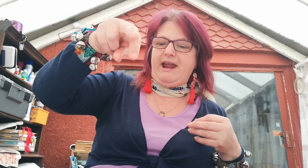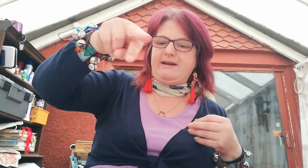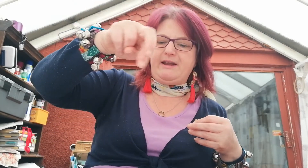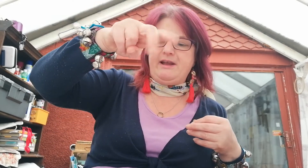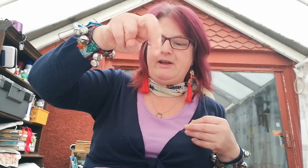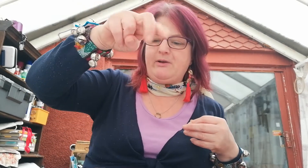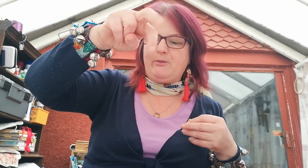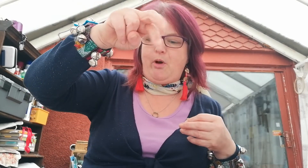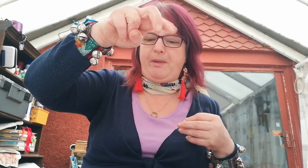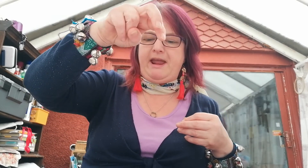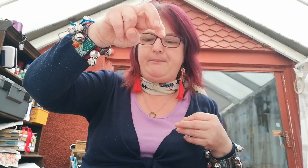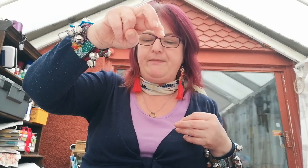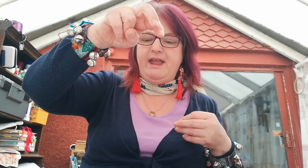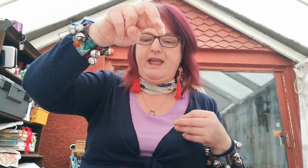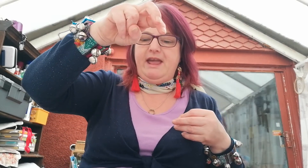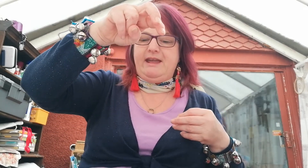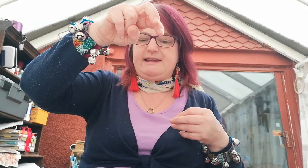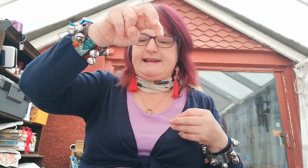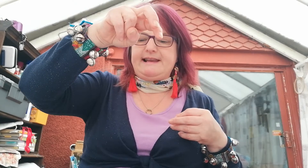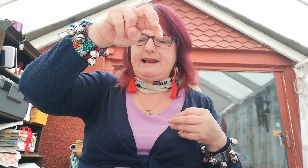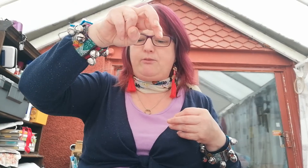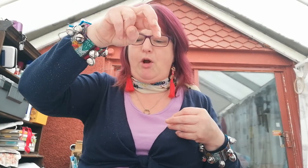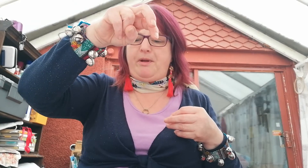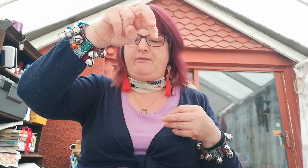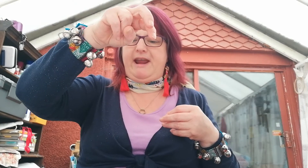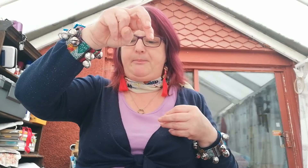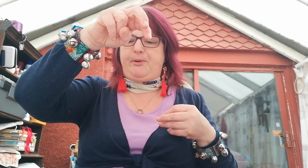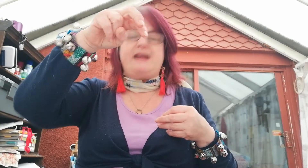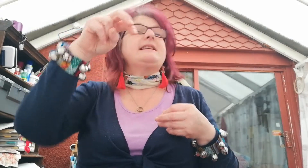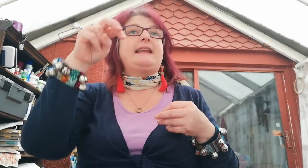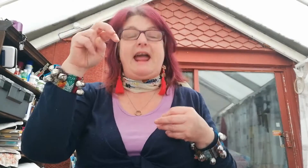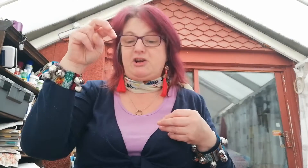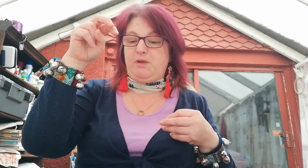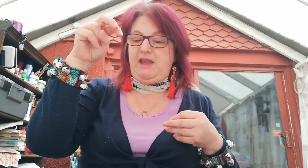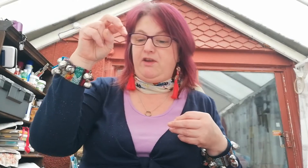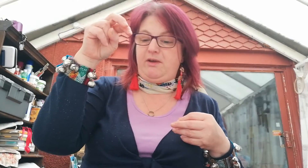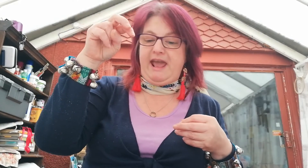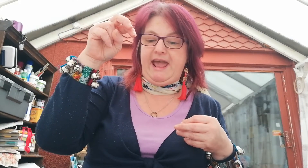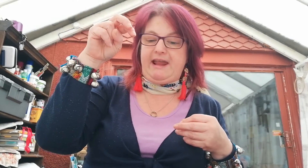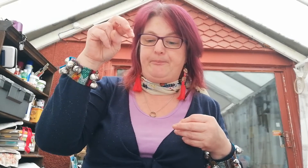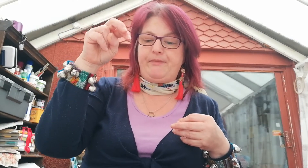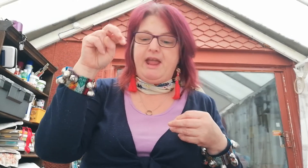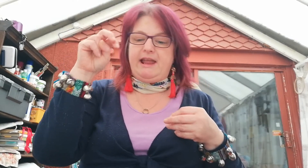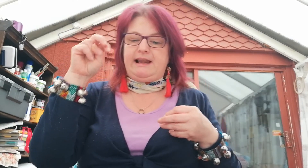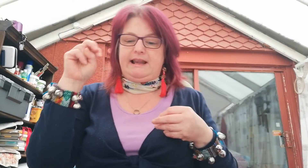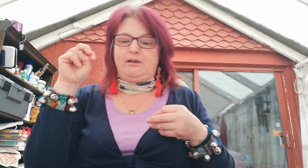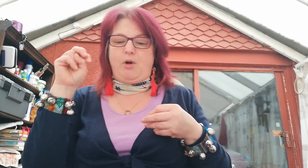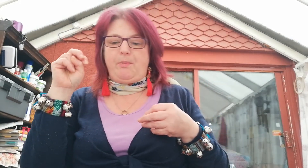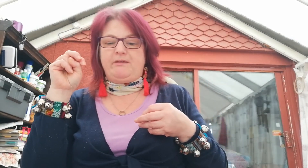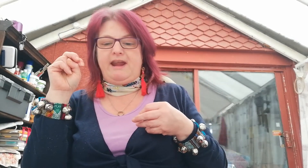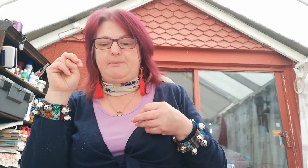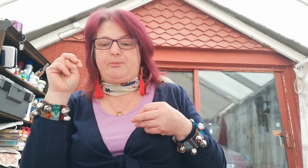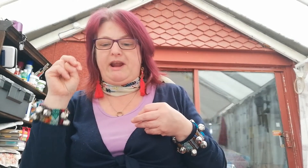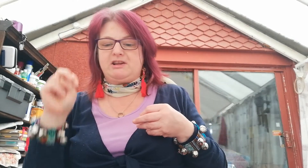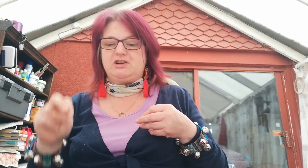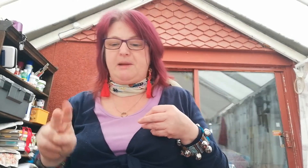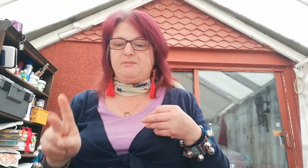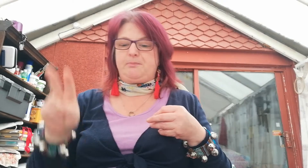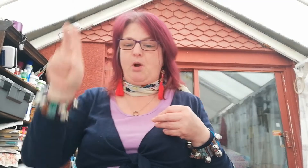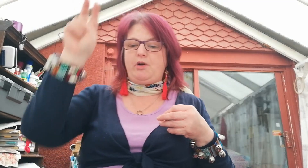Robin. Says, Little Robin Redbreast, catch me if you can. Little Robin Redbreast jumped upon